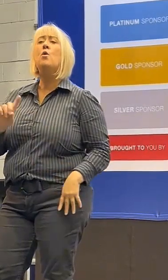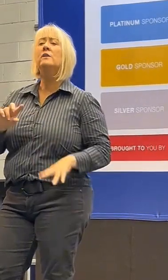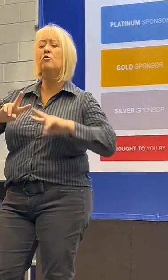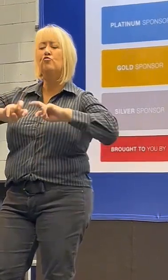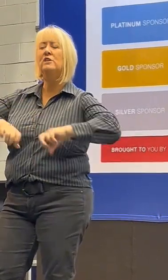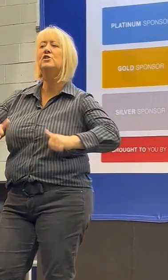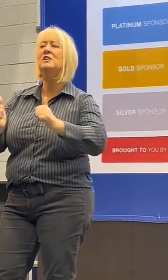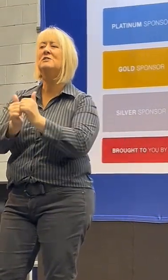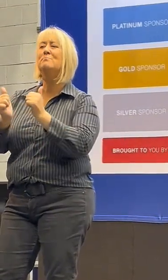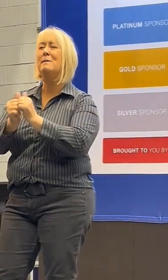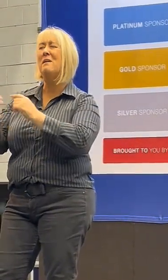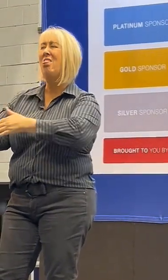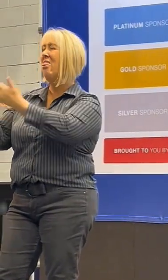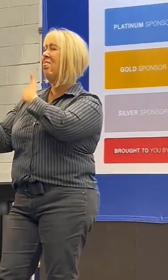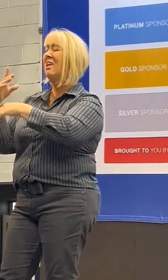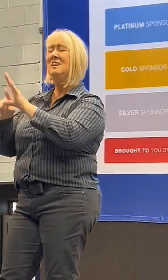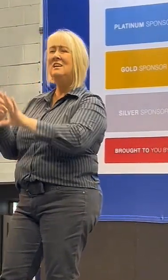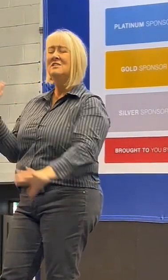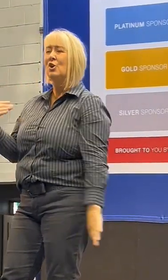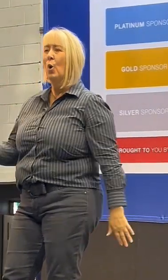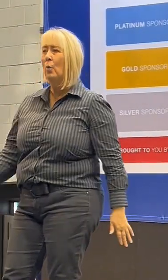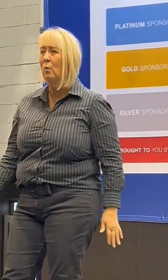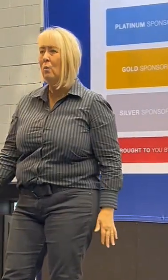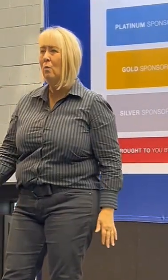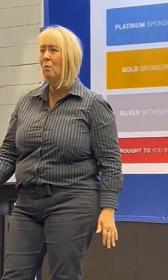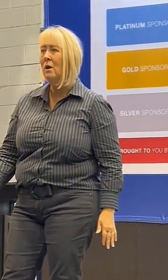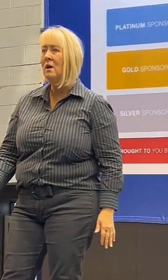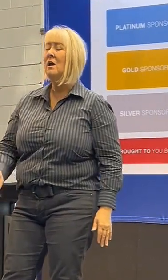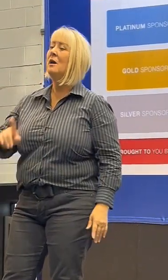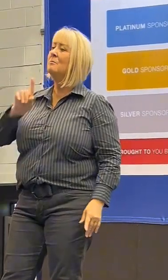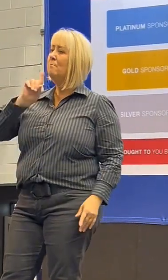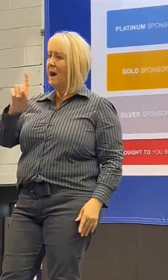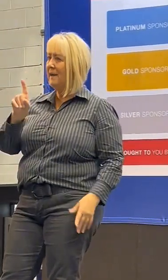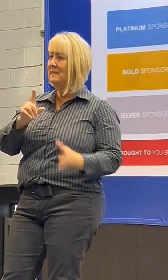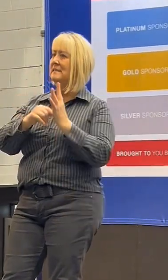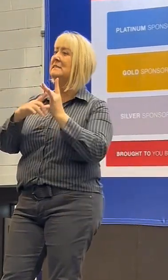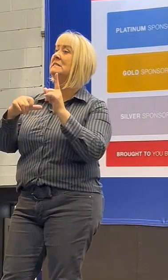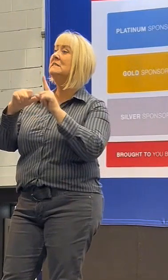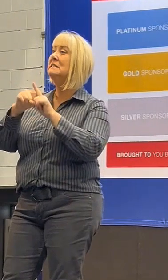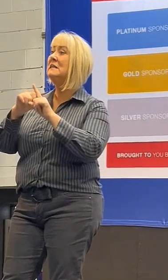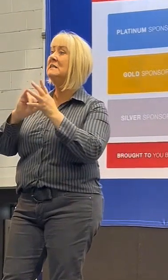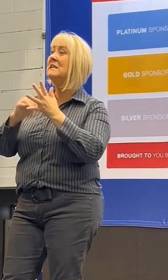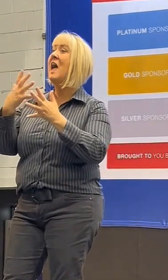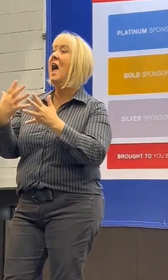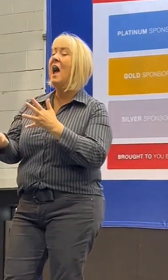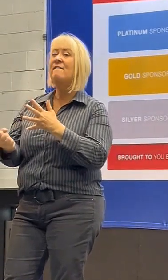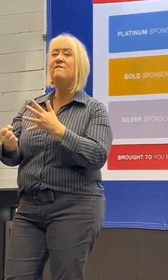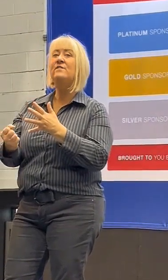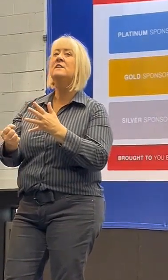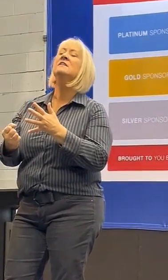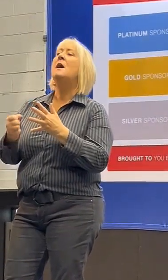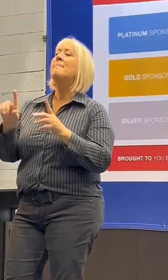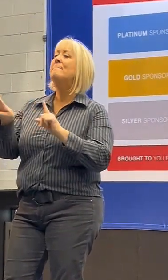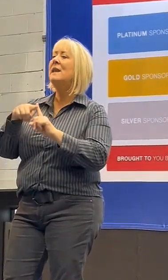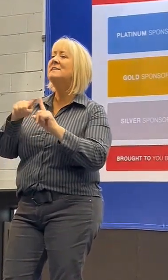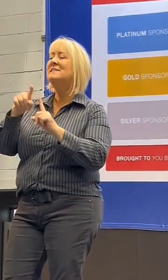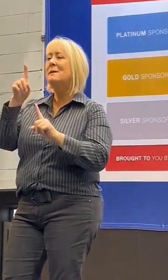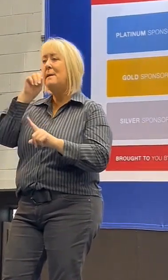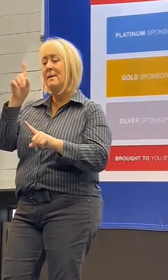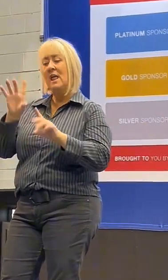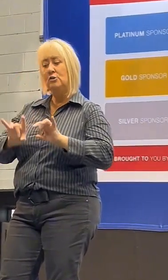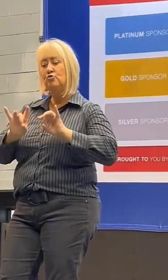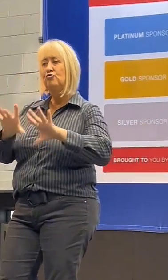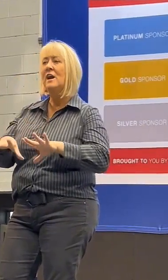find Borrelia in Australian ticks, despite many Australians having positive lab tests without having left the country,